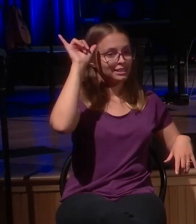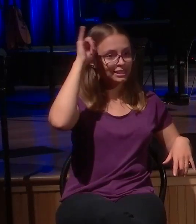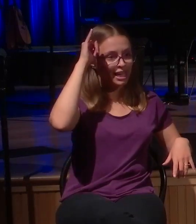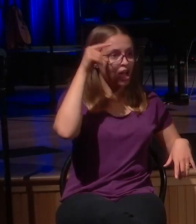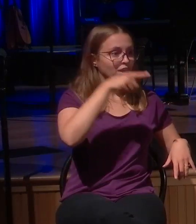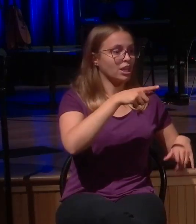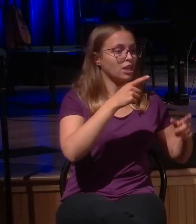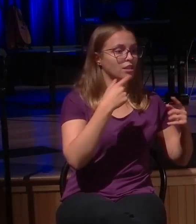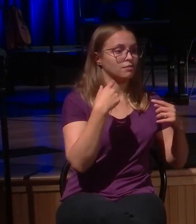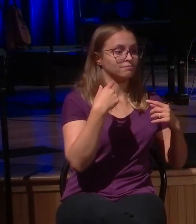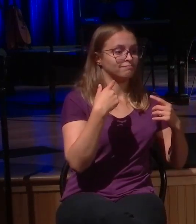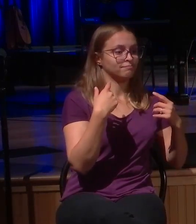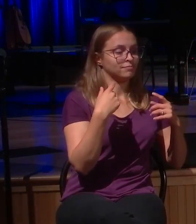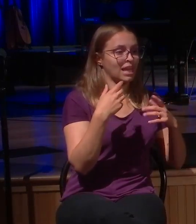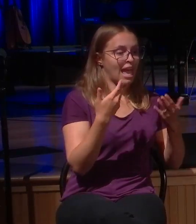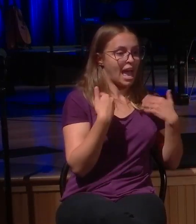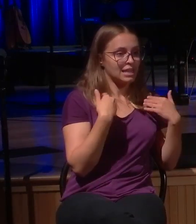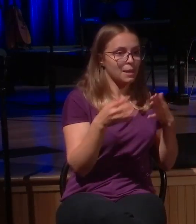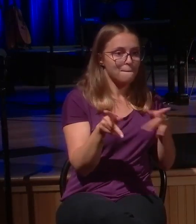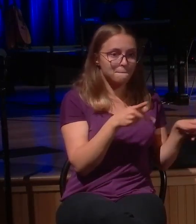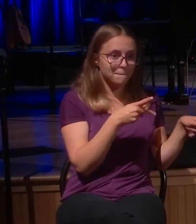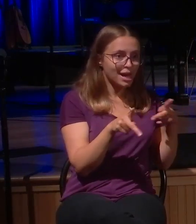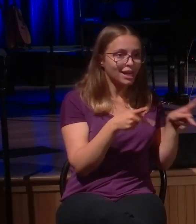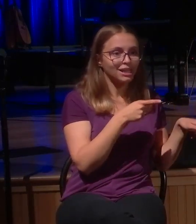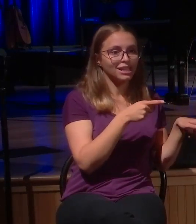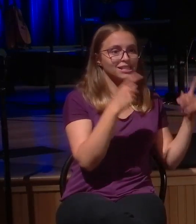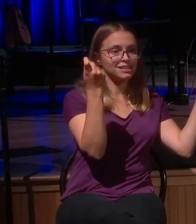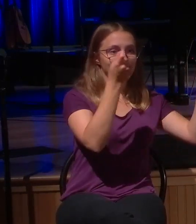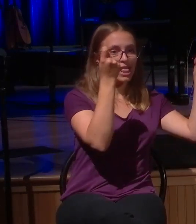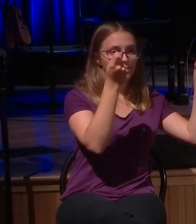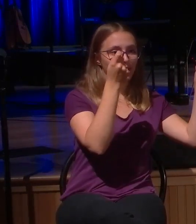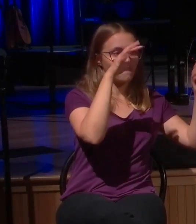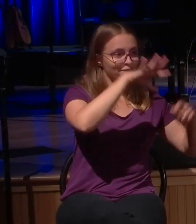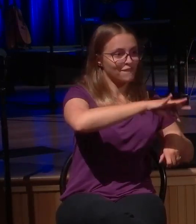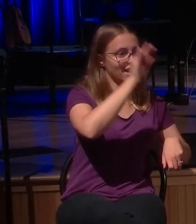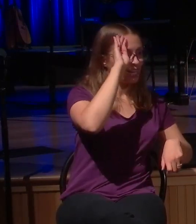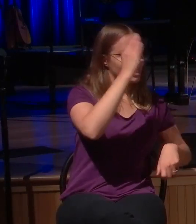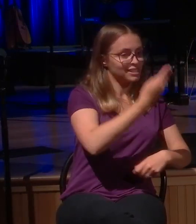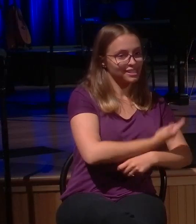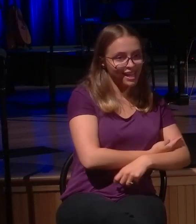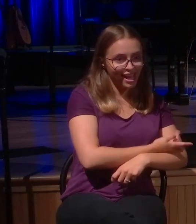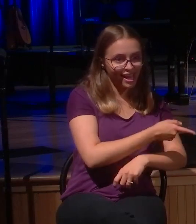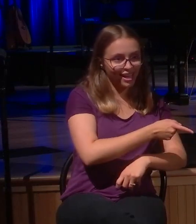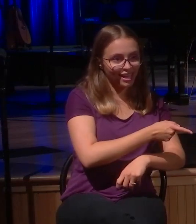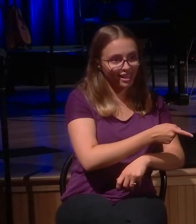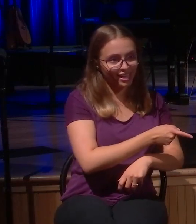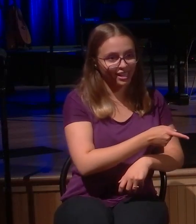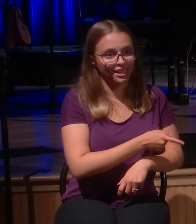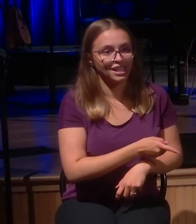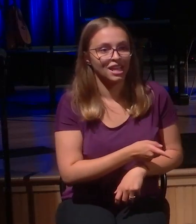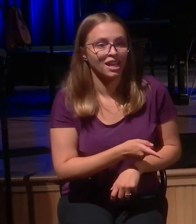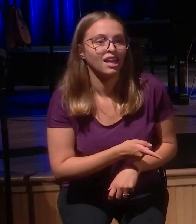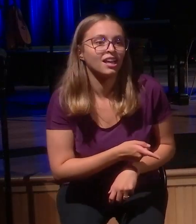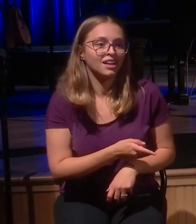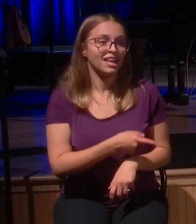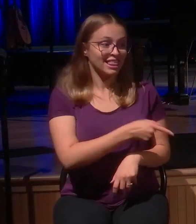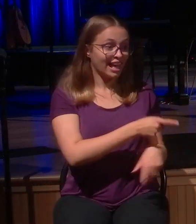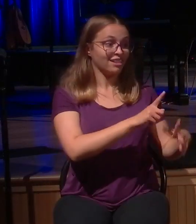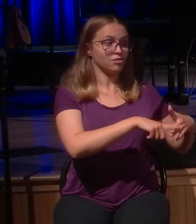celebrate, for my son was dead, he's alive again, he was lost and is found, and they began to celebrate. New hope. There is